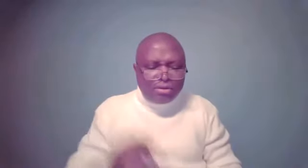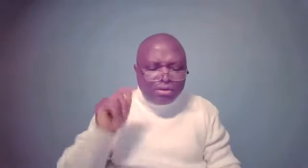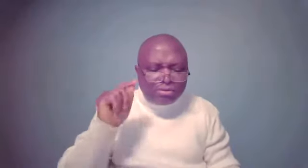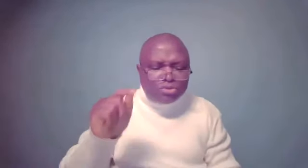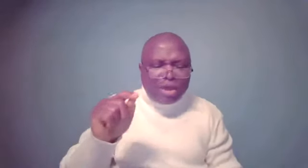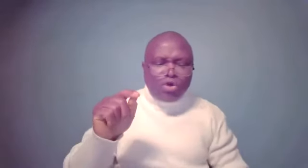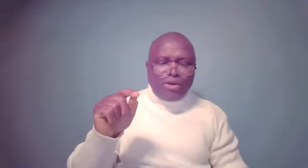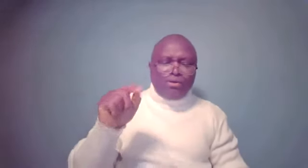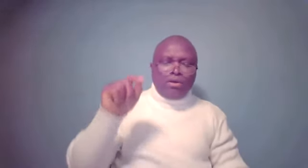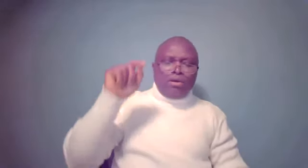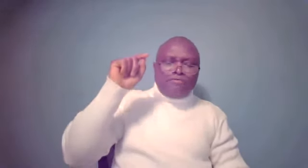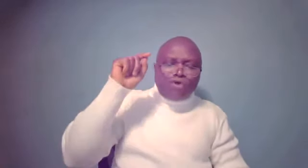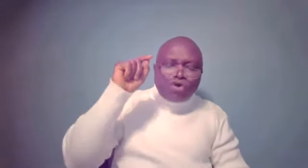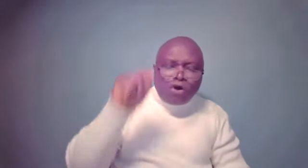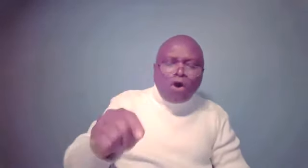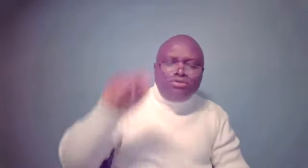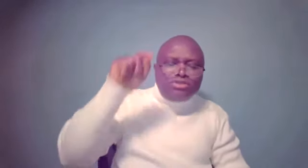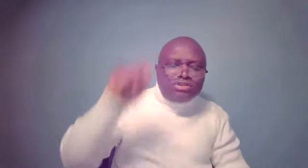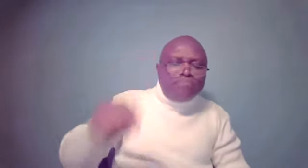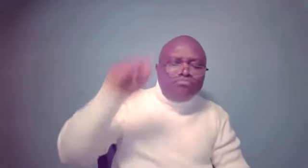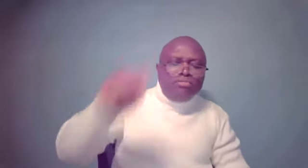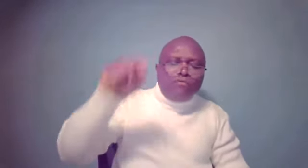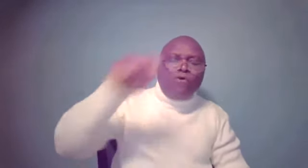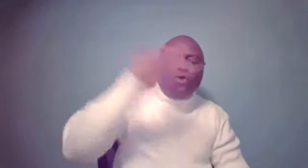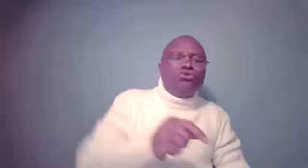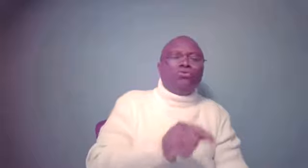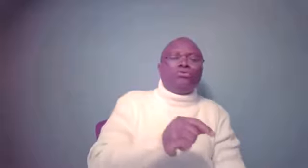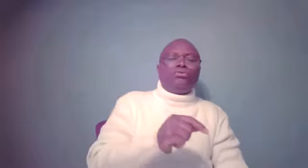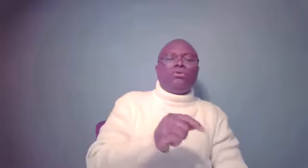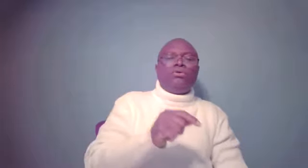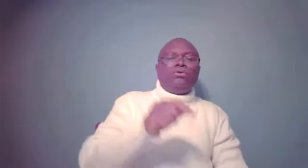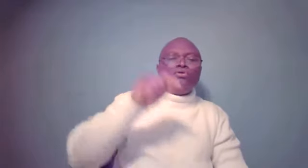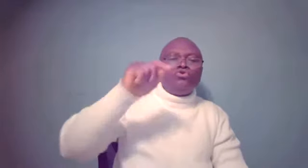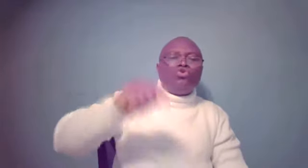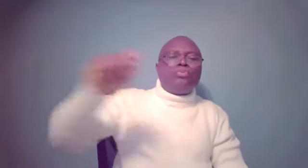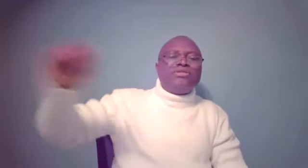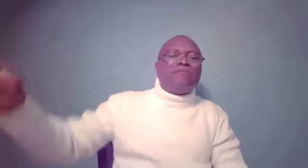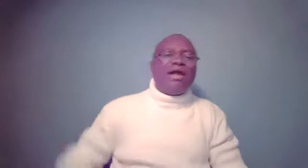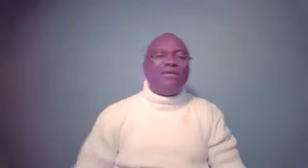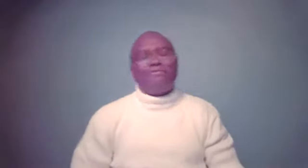This is where I'm going. For God sent me before you to preserve life.